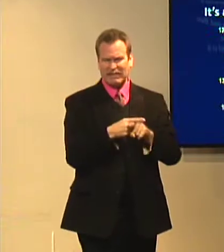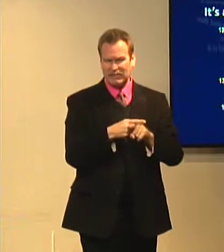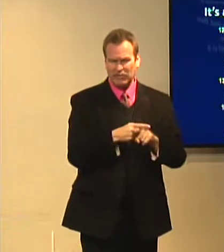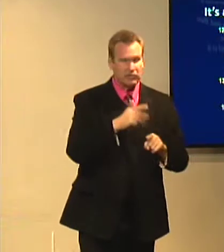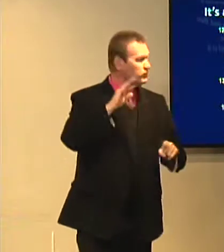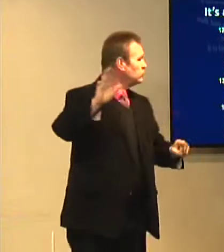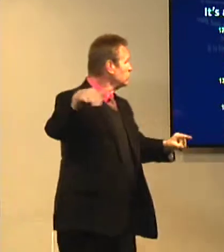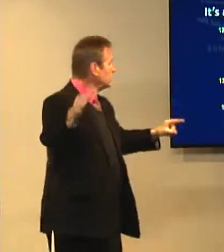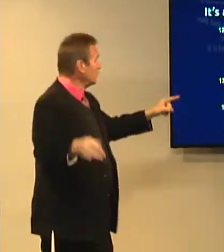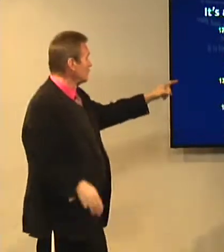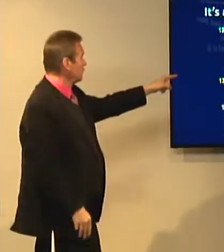This is a conflict.